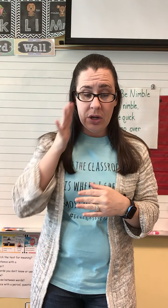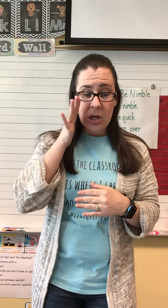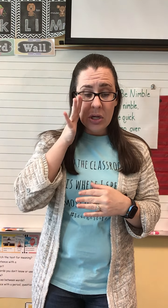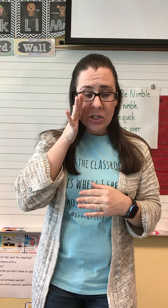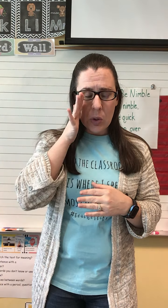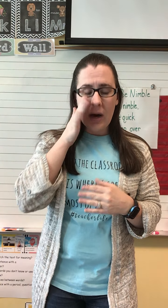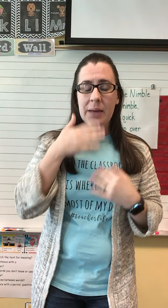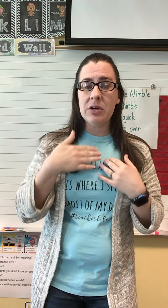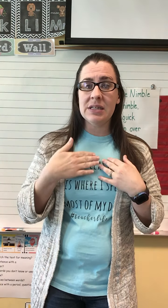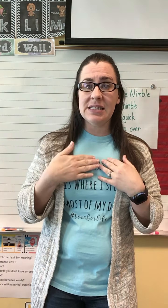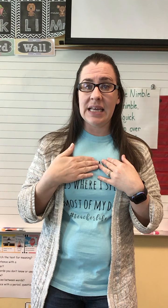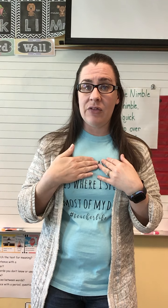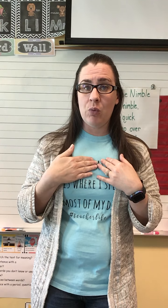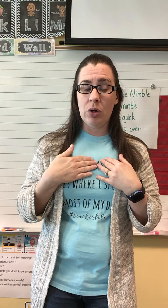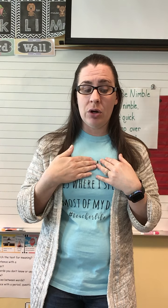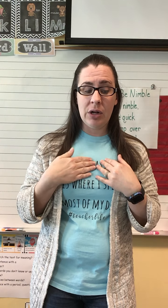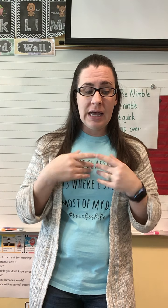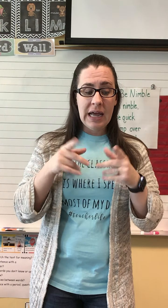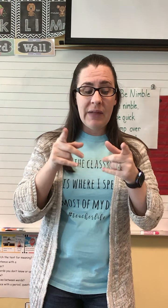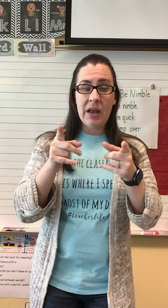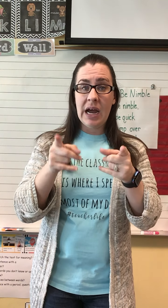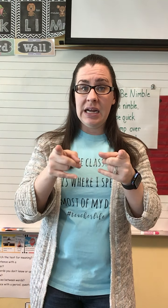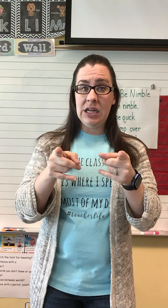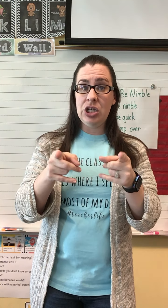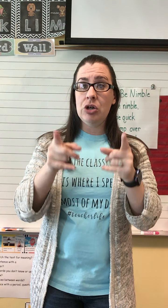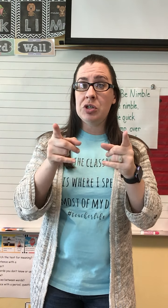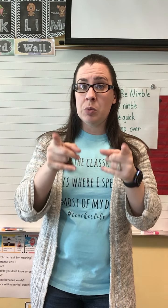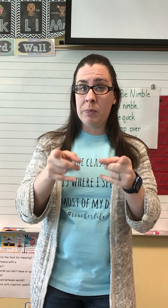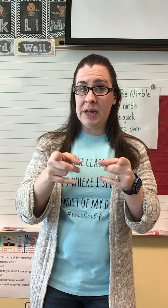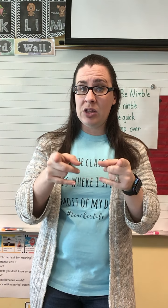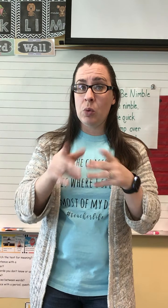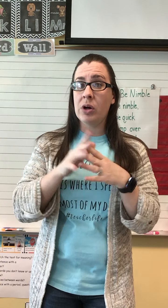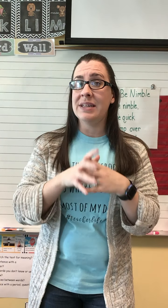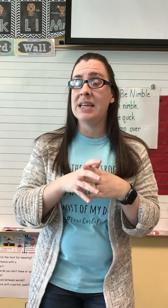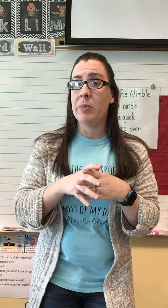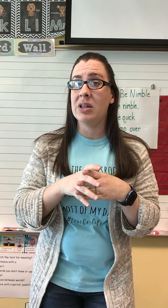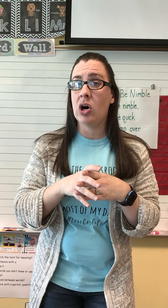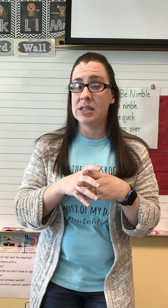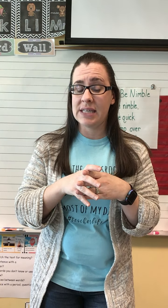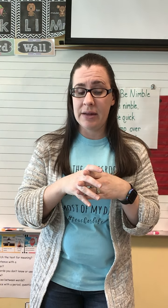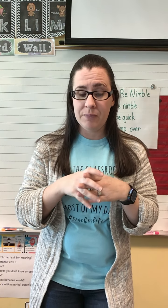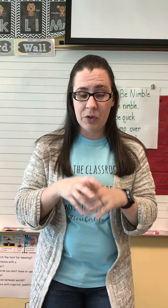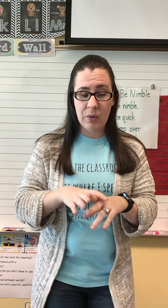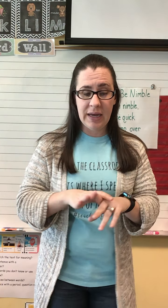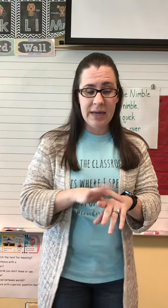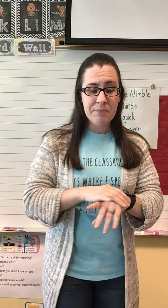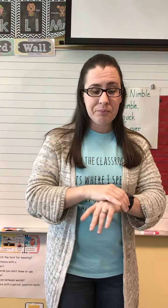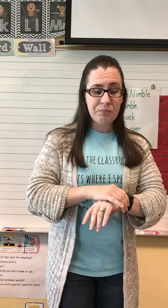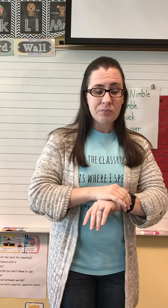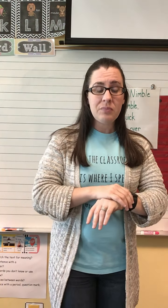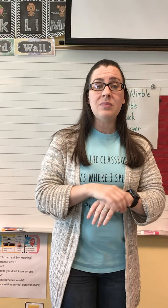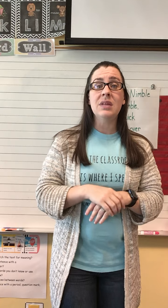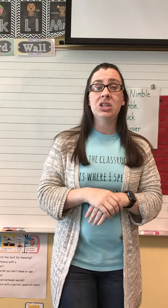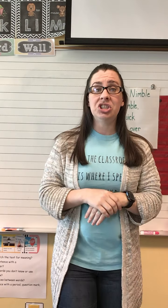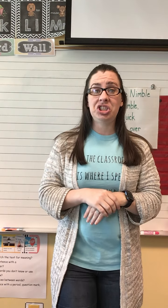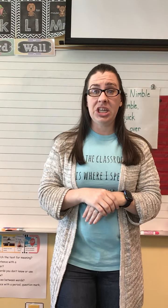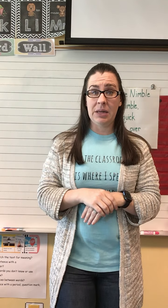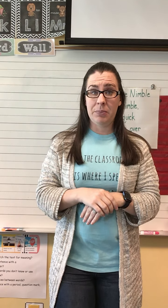So I'm going to say the word, and then I need you to repeat the word and tell me the onset. Okay? Sheep.